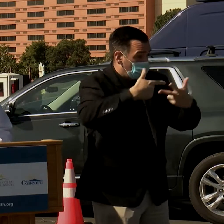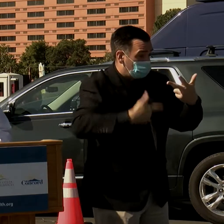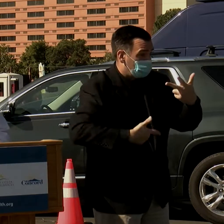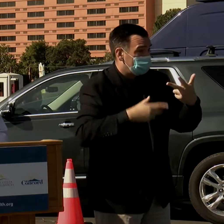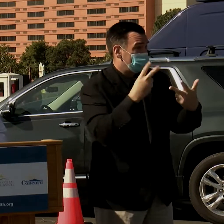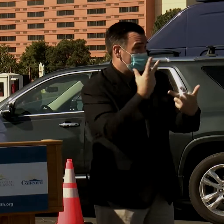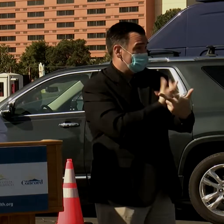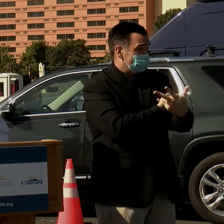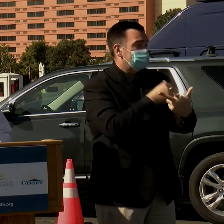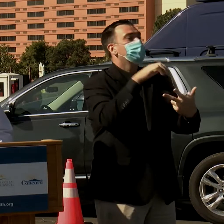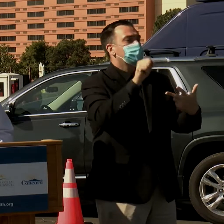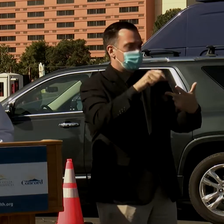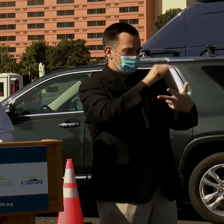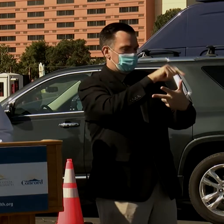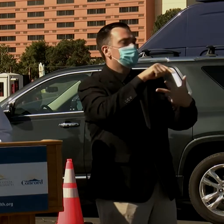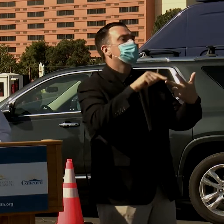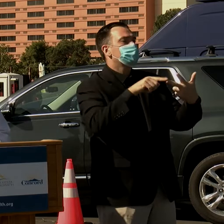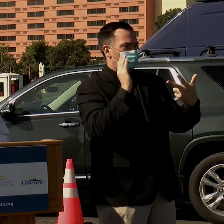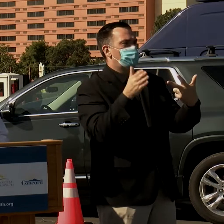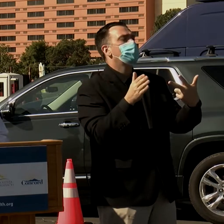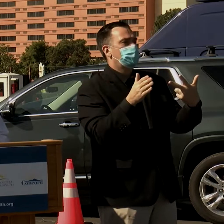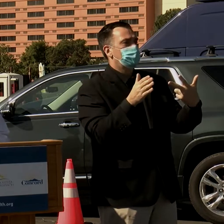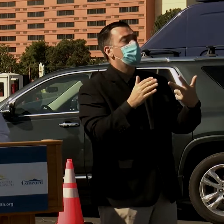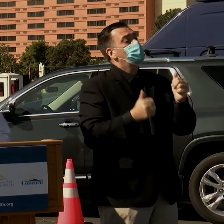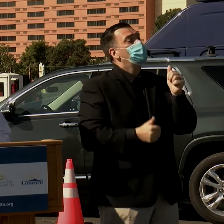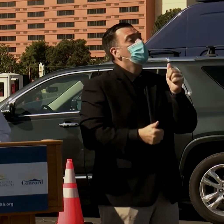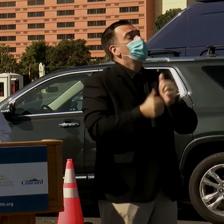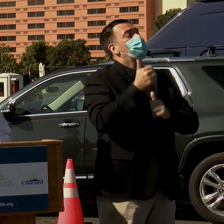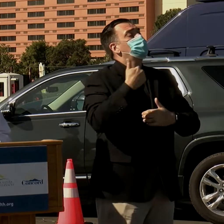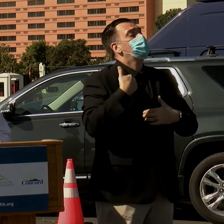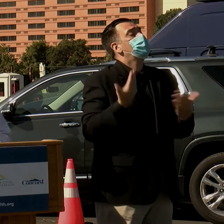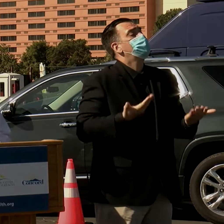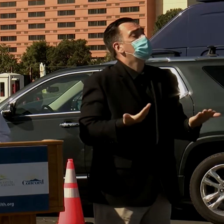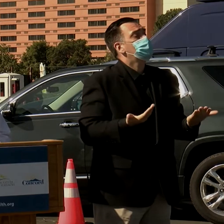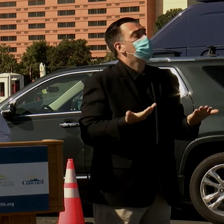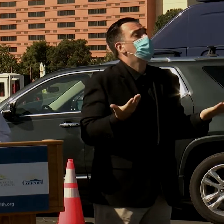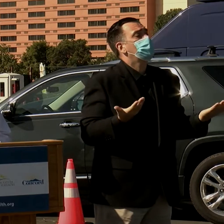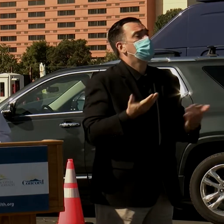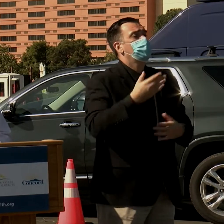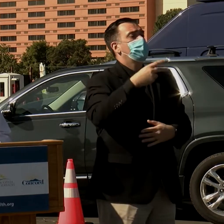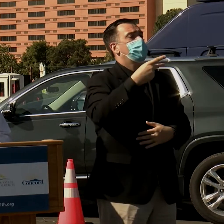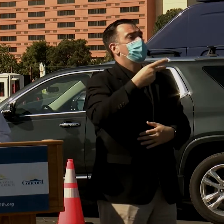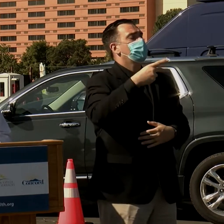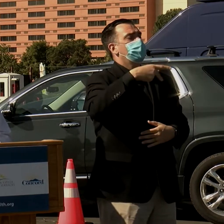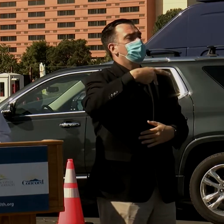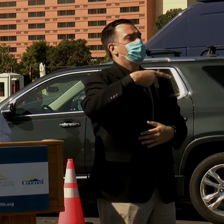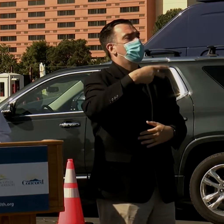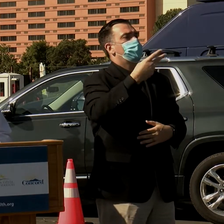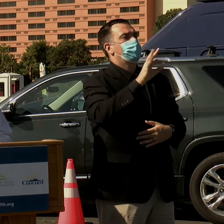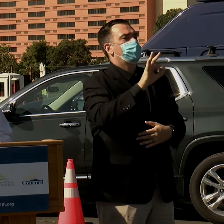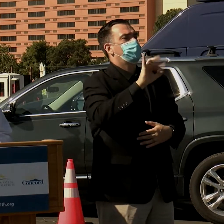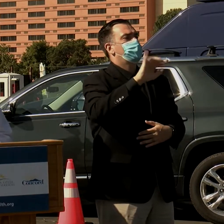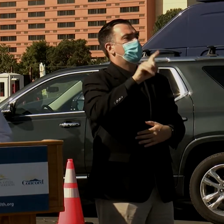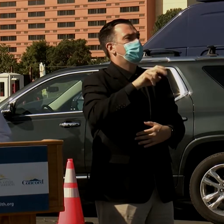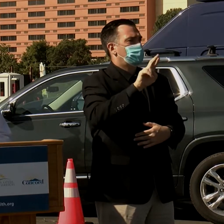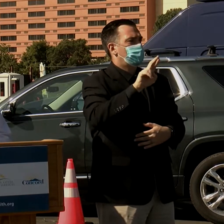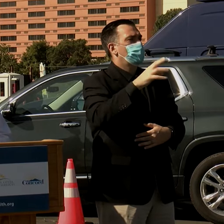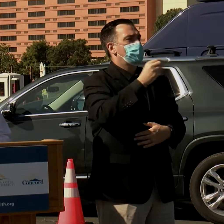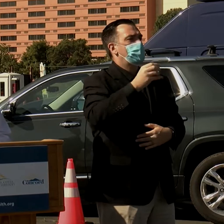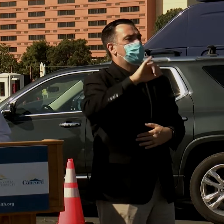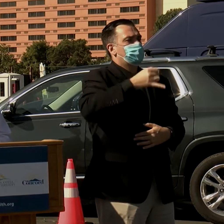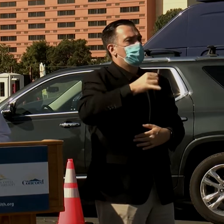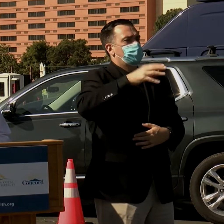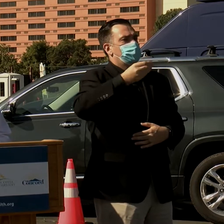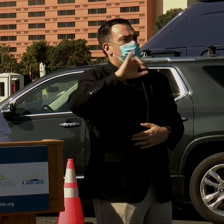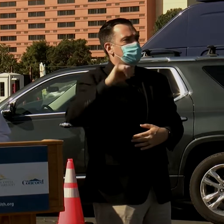We are using all three vaccines. The majority of what we have here at this site is Pfizer and Johnson &